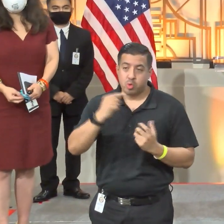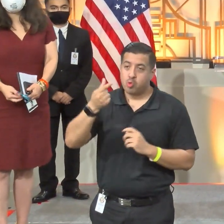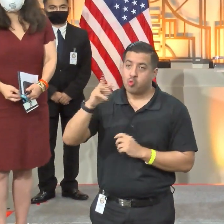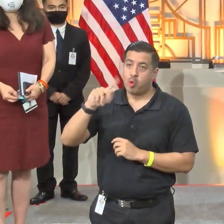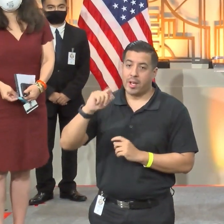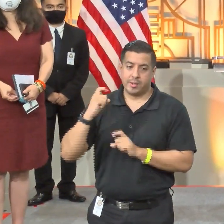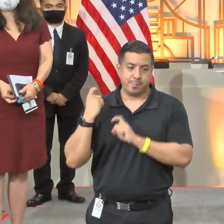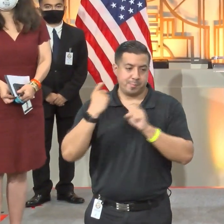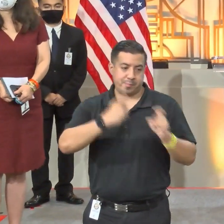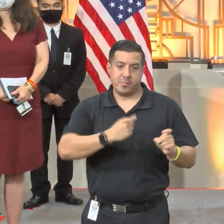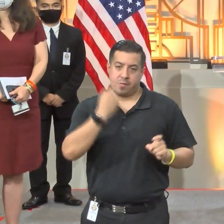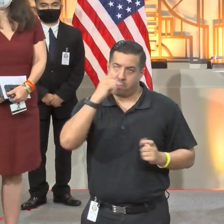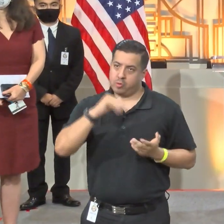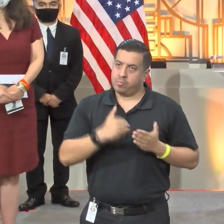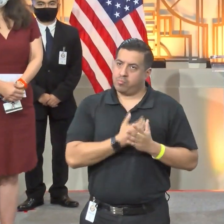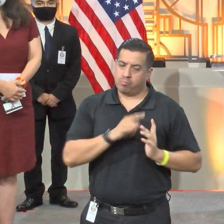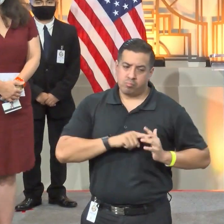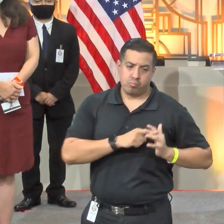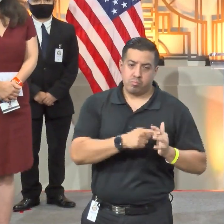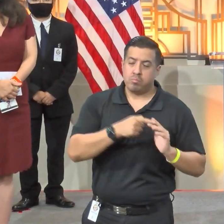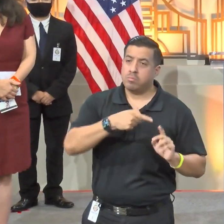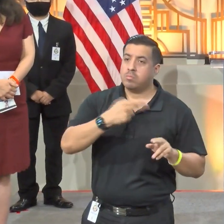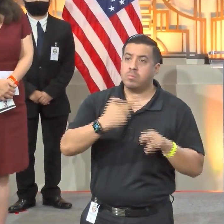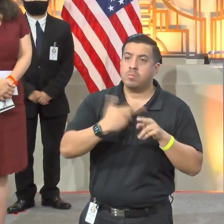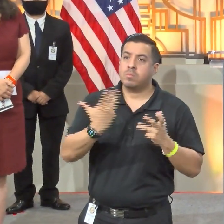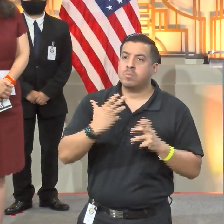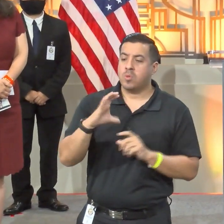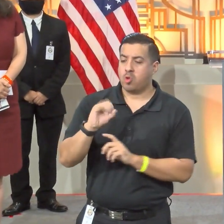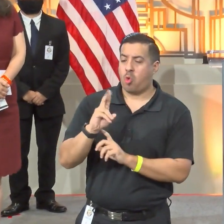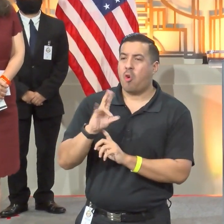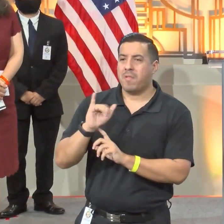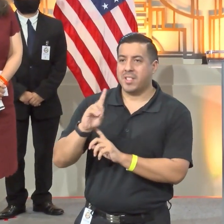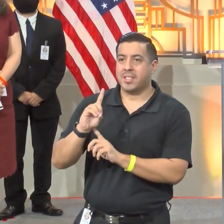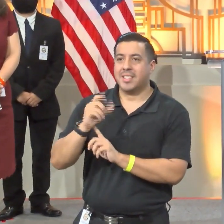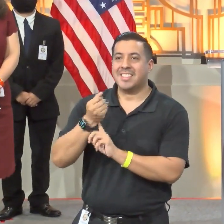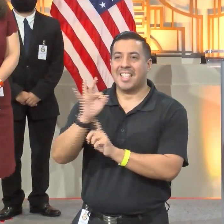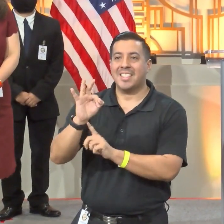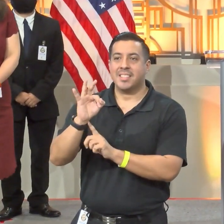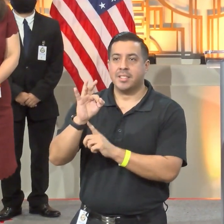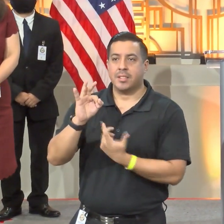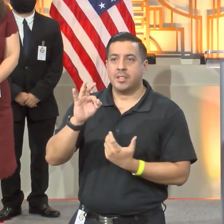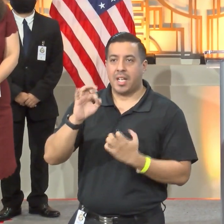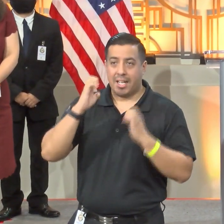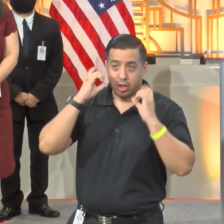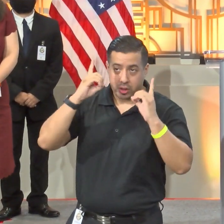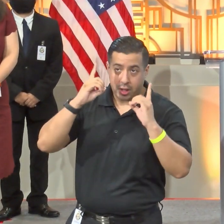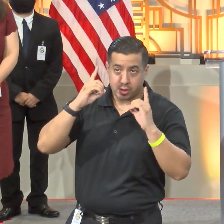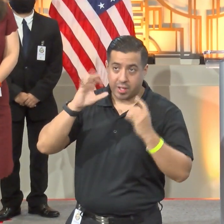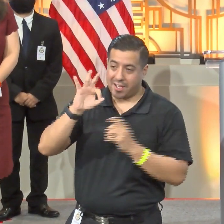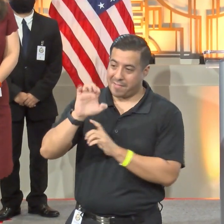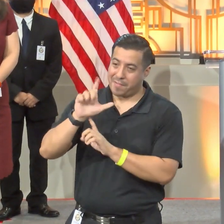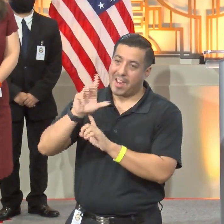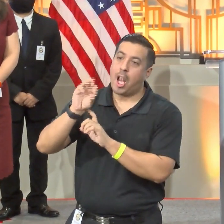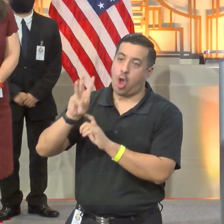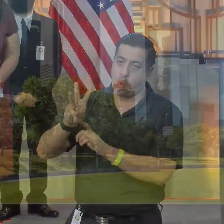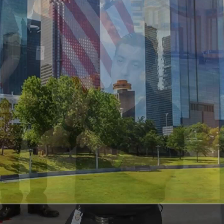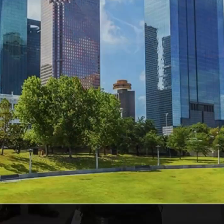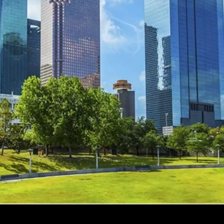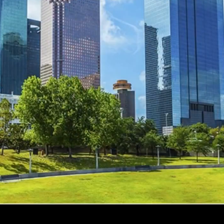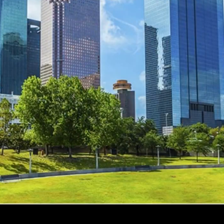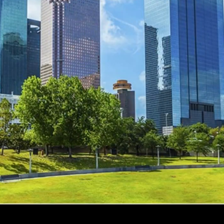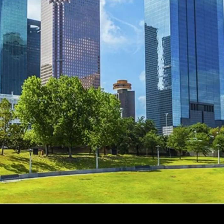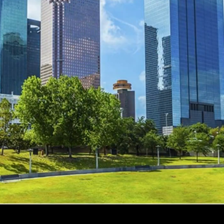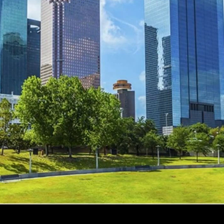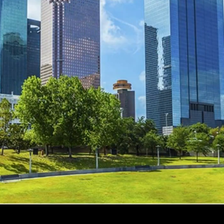develop a new initiative known as the COVID-19 Community Health Education Fellows Program. The program is